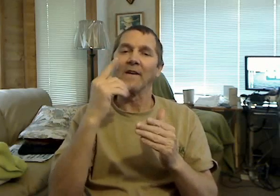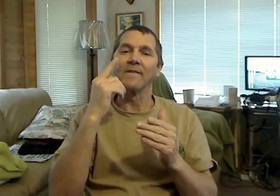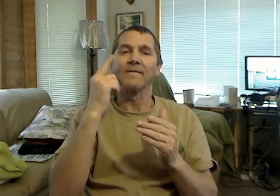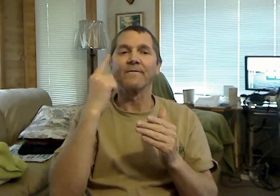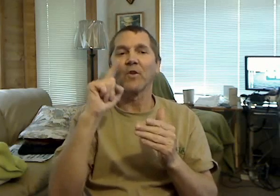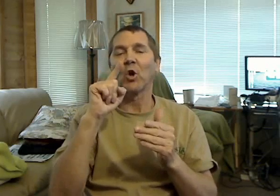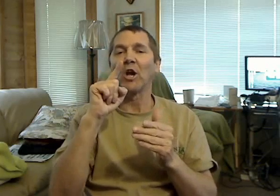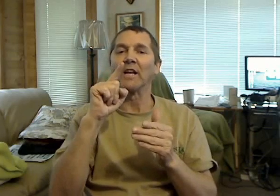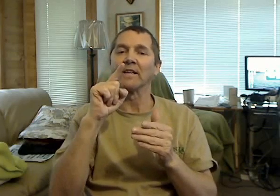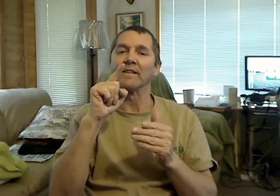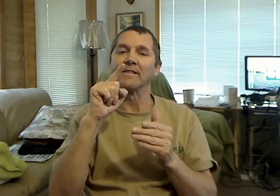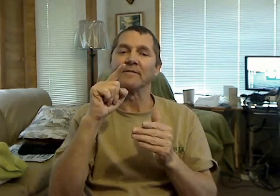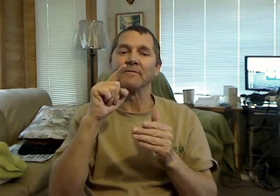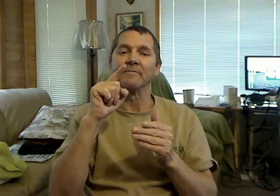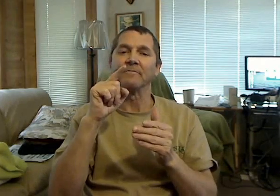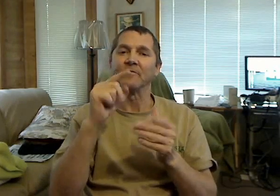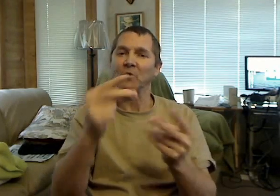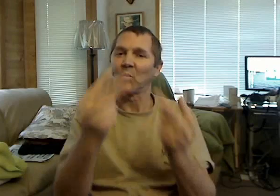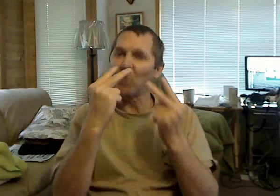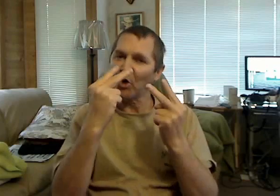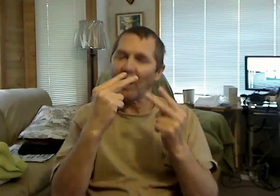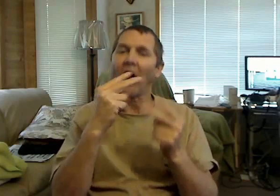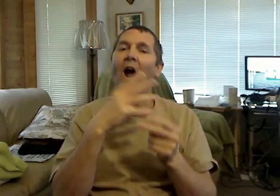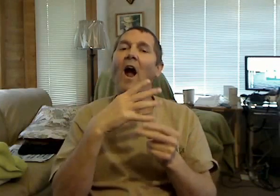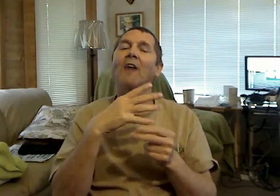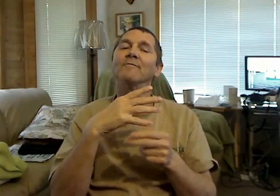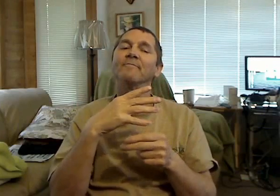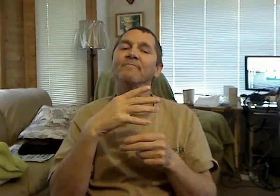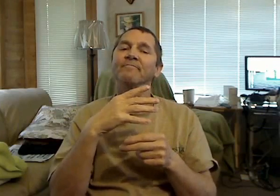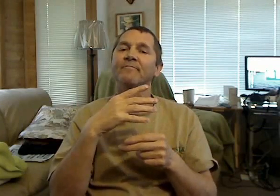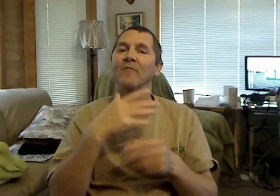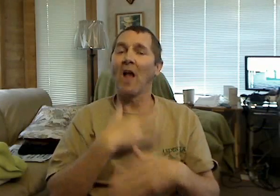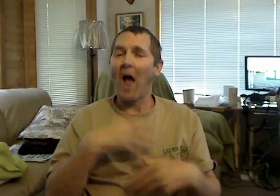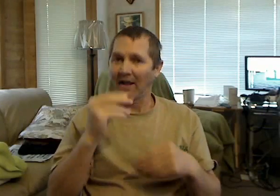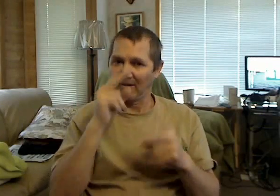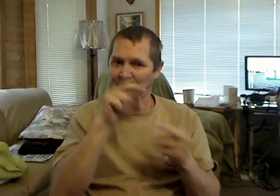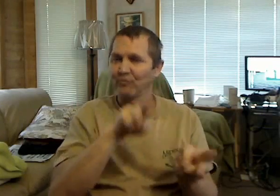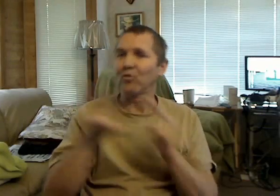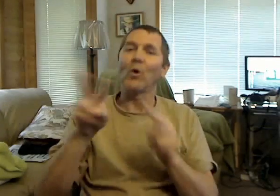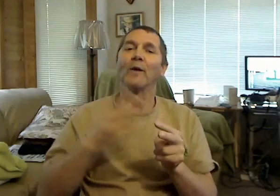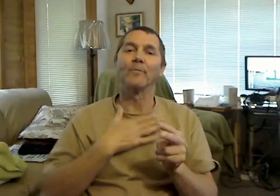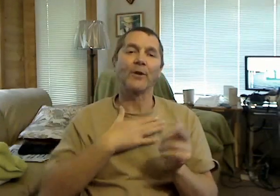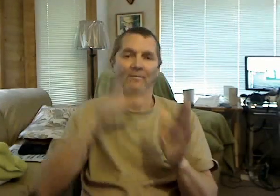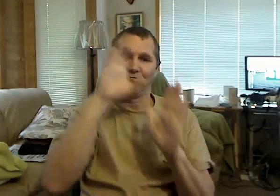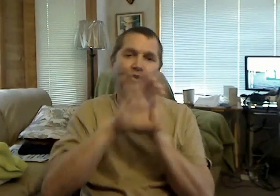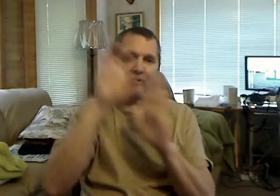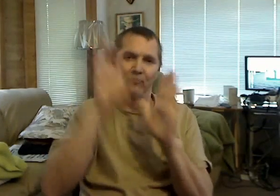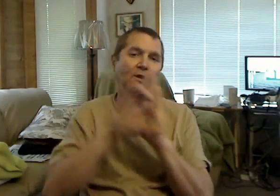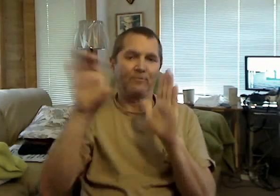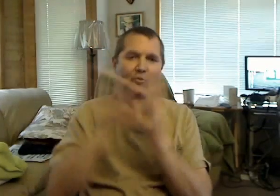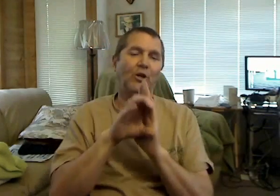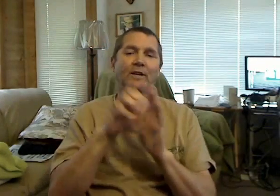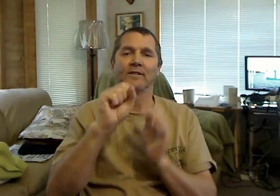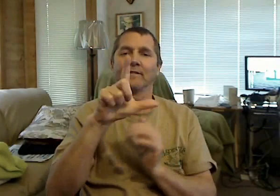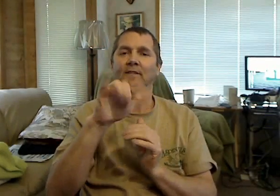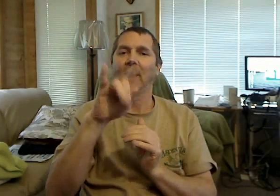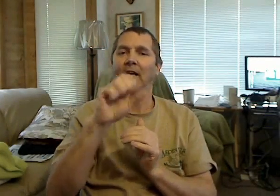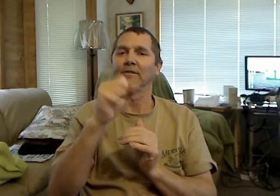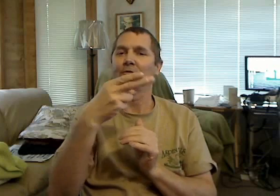you know, Hillary may be picking up in the polls, little bit Hillary Clinton may be picking up in the polls, but he's gaining on delegates, and in spite